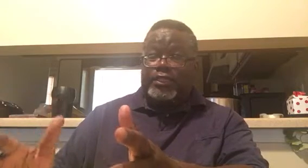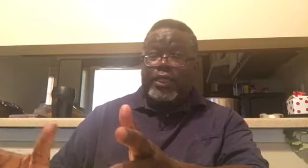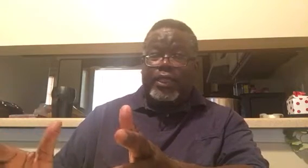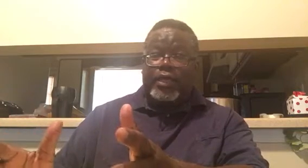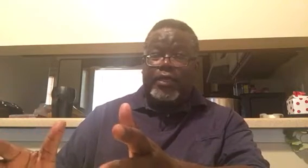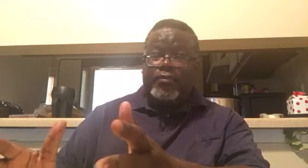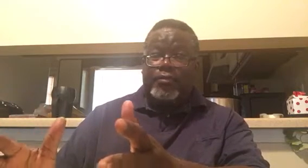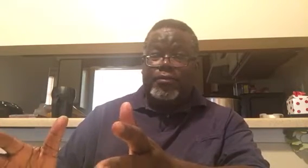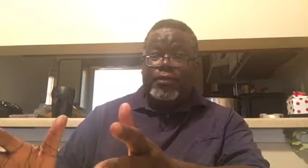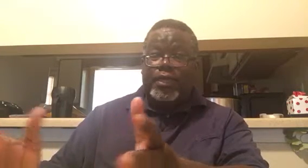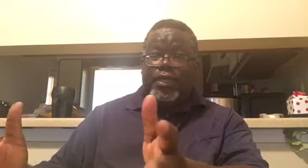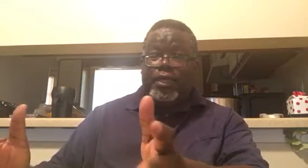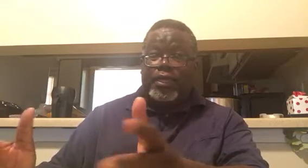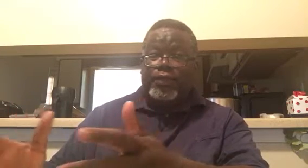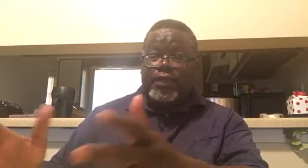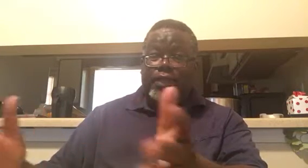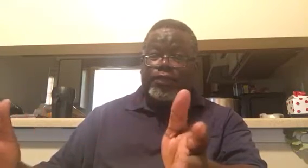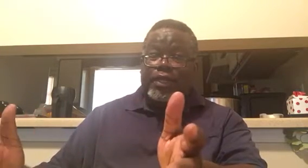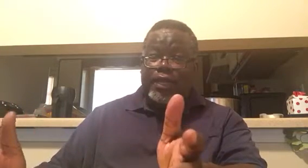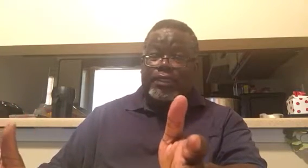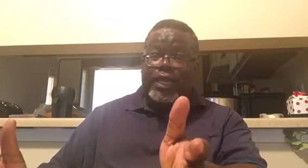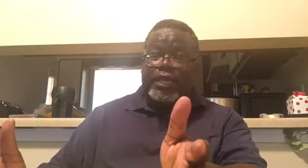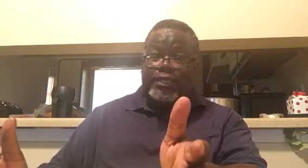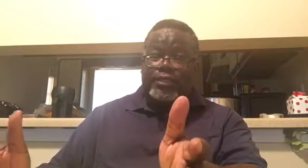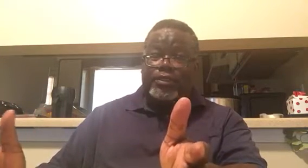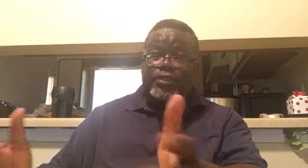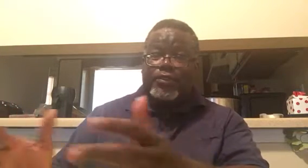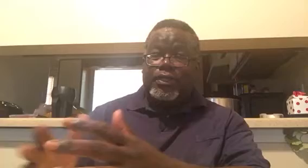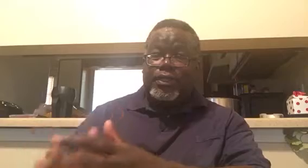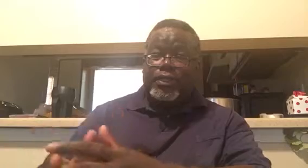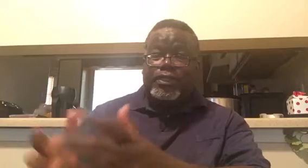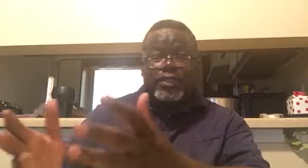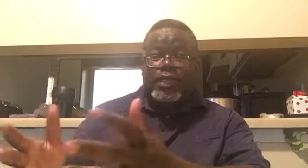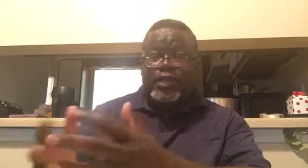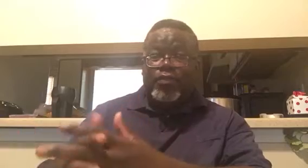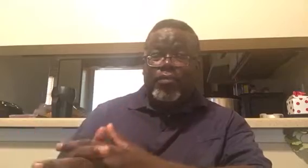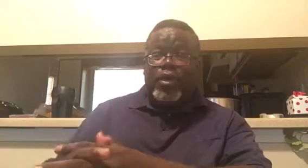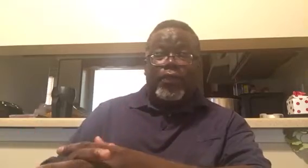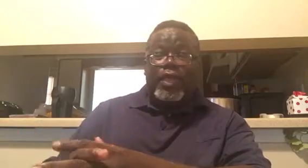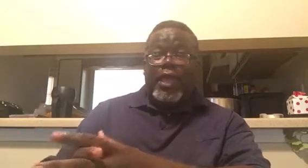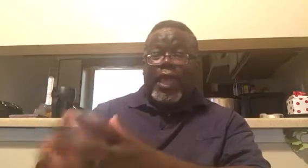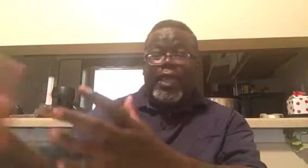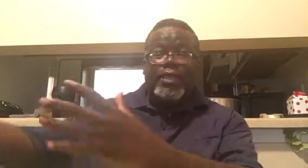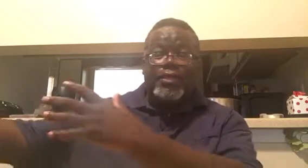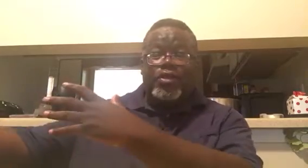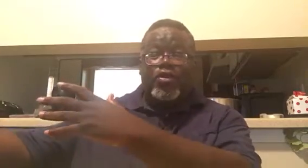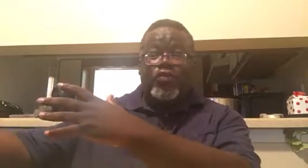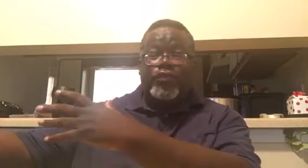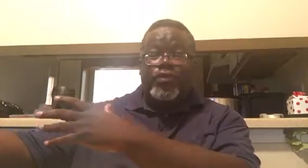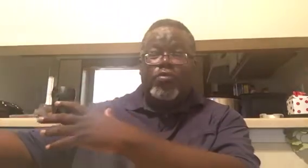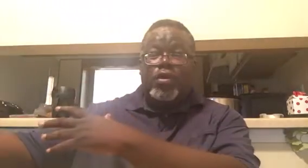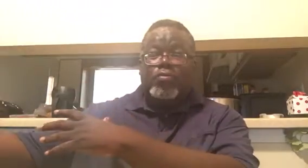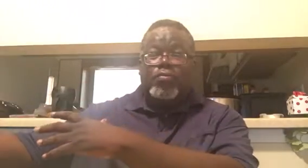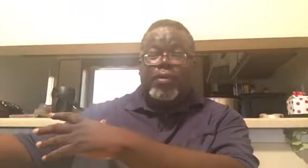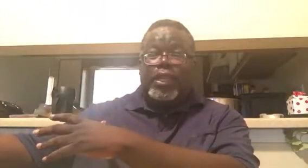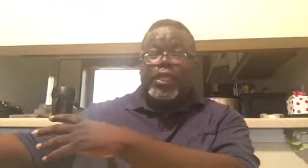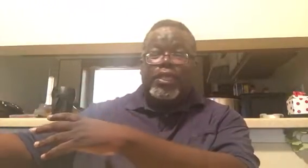days until at least the end of the month. And, you know, if we want to believe,